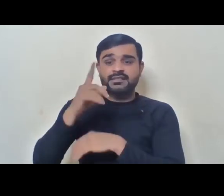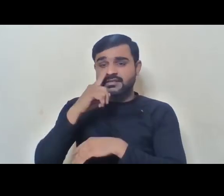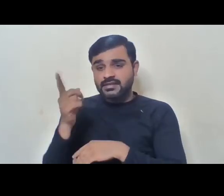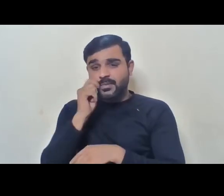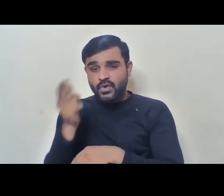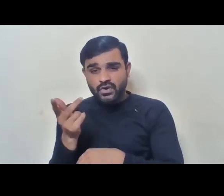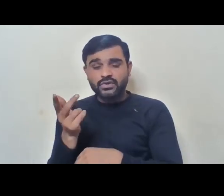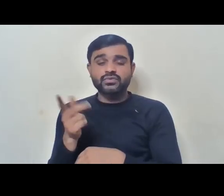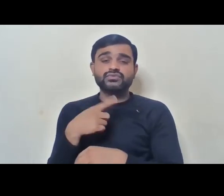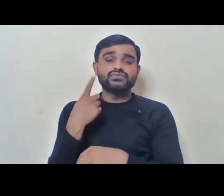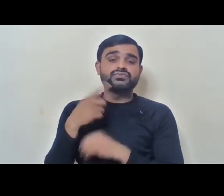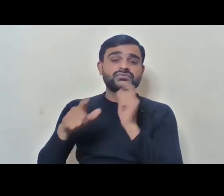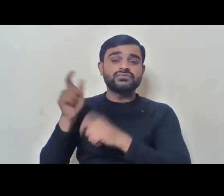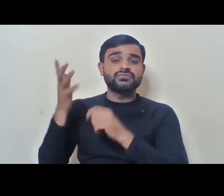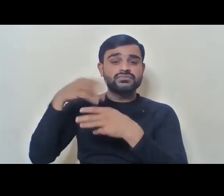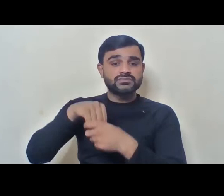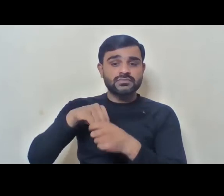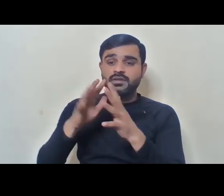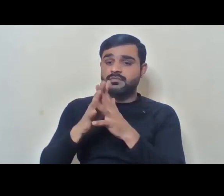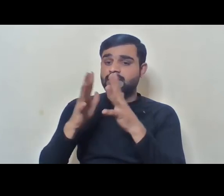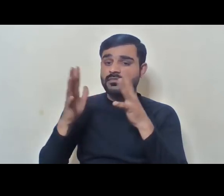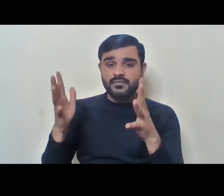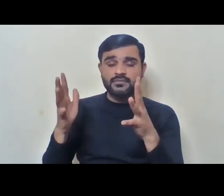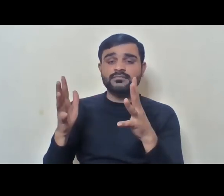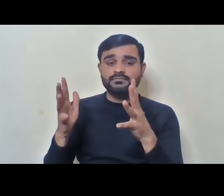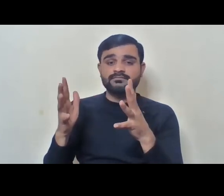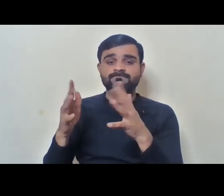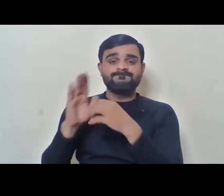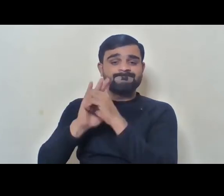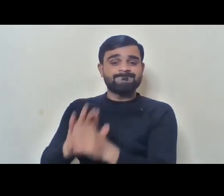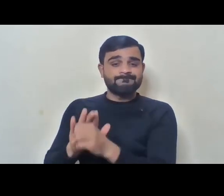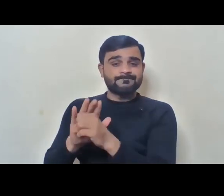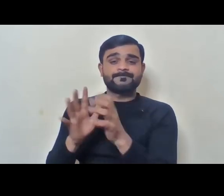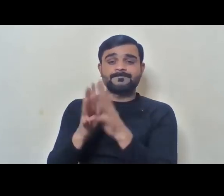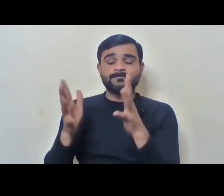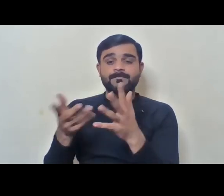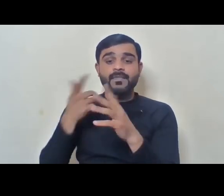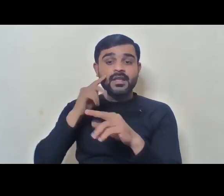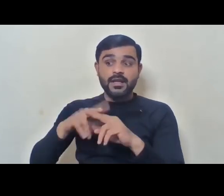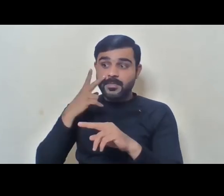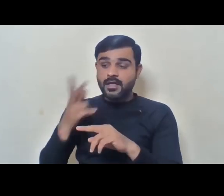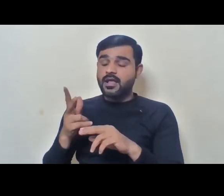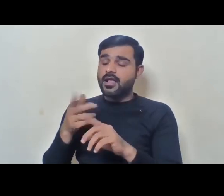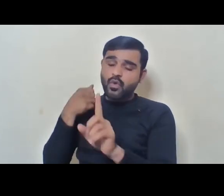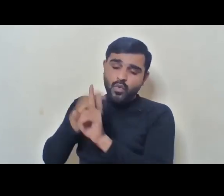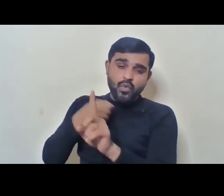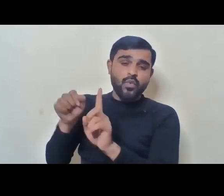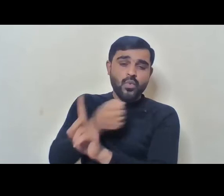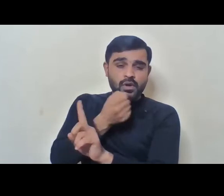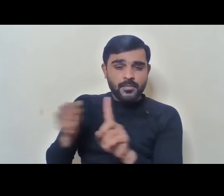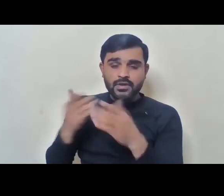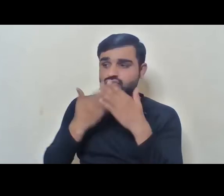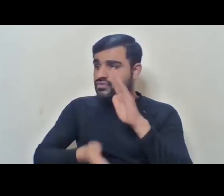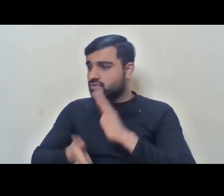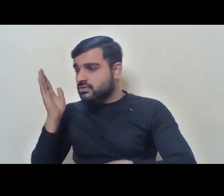boys, who undergo a lot of discrimination. Even they face humiliation while going to school.